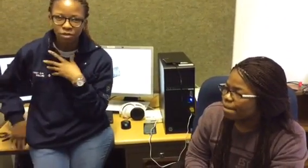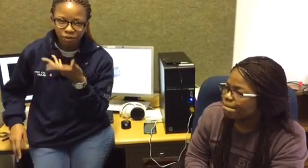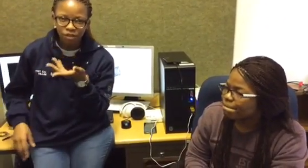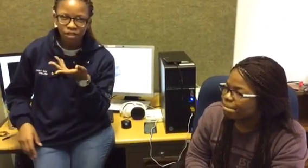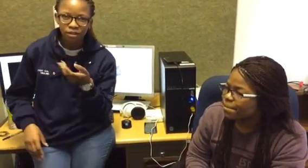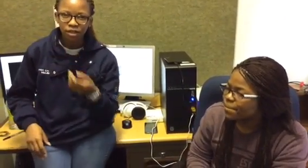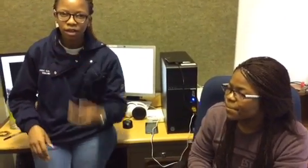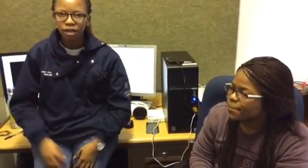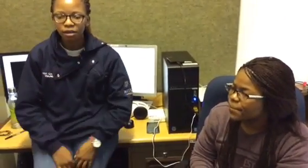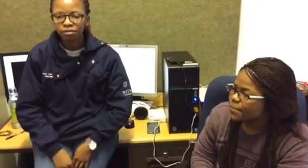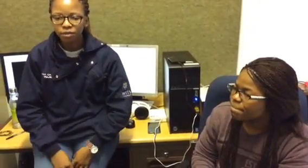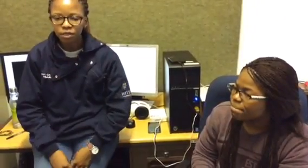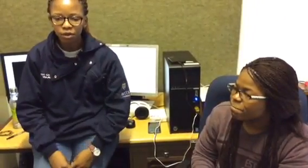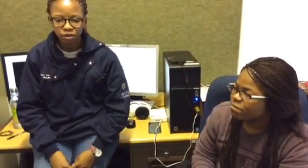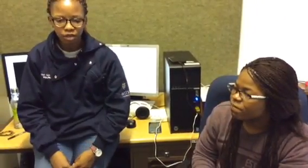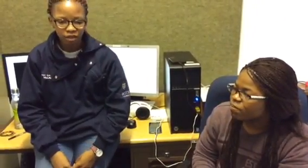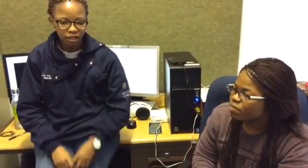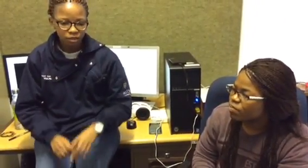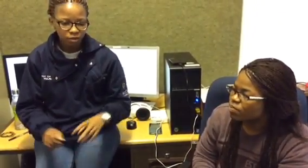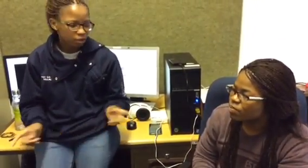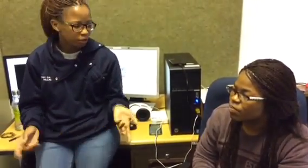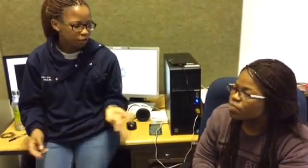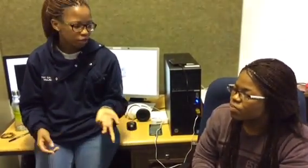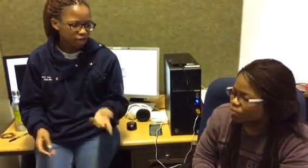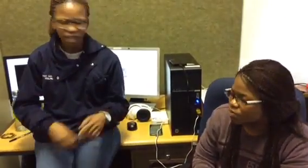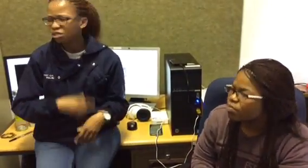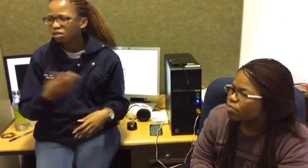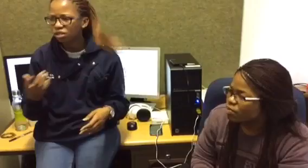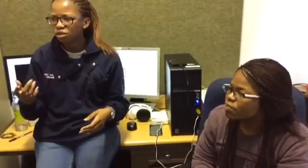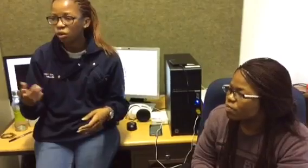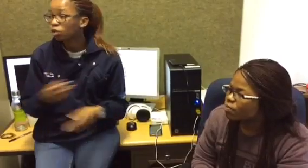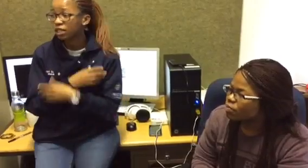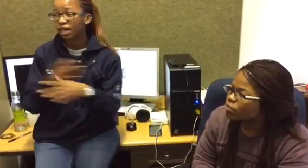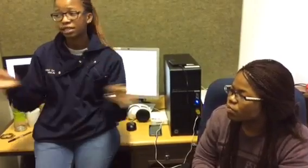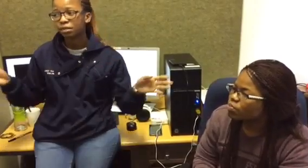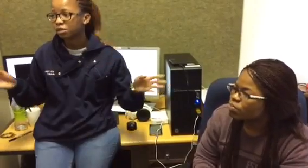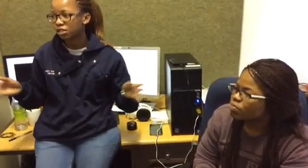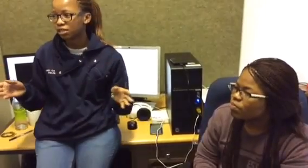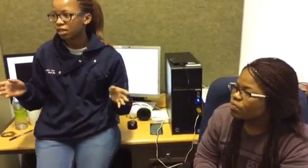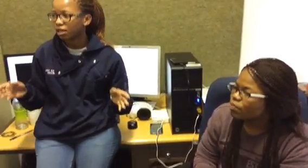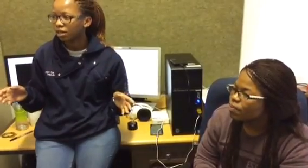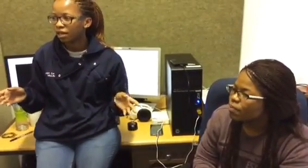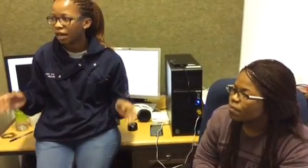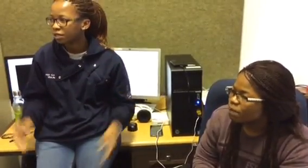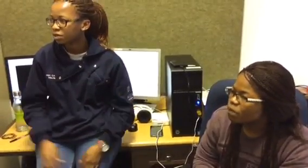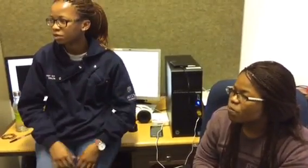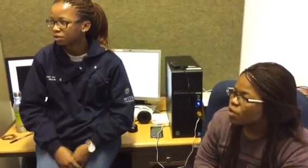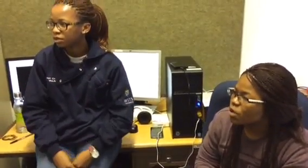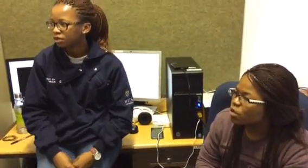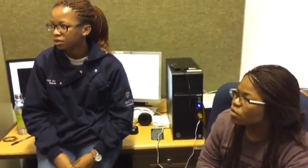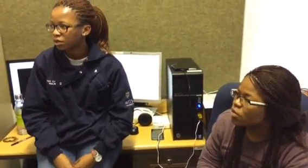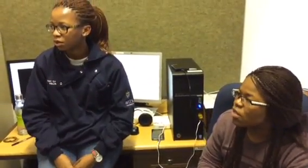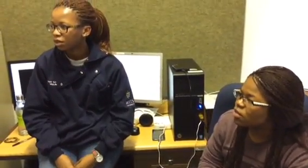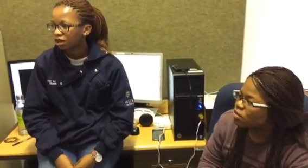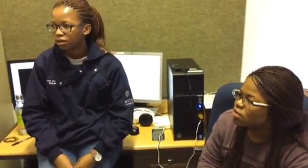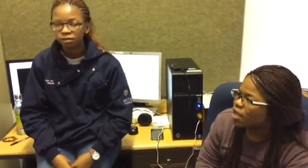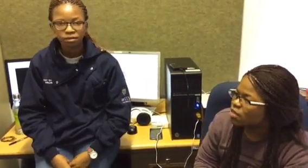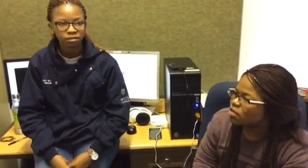a computer um so yeah that's where we varied and I took all science subjects in high school yeah so that's that's